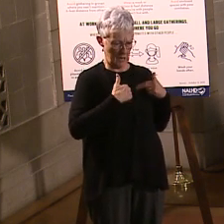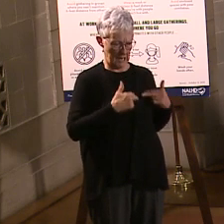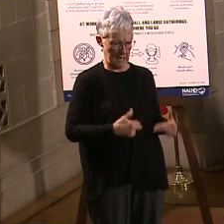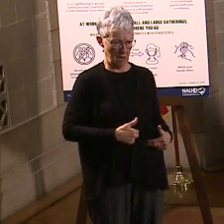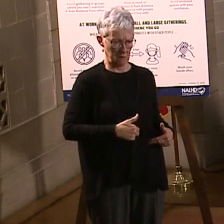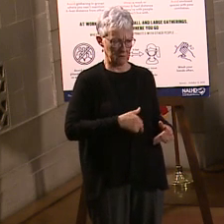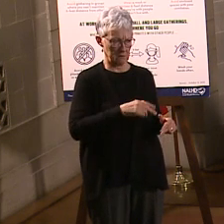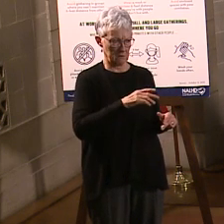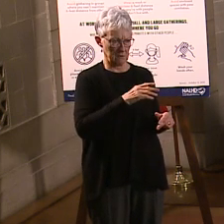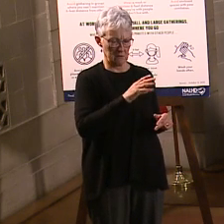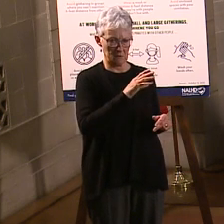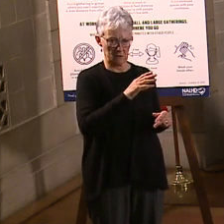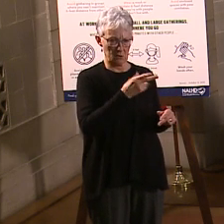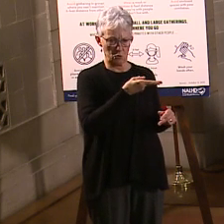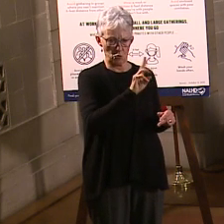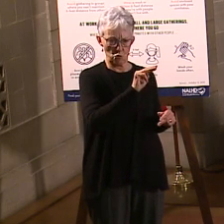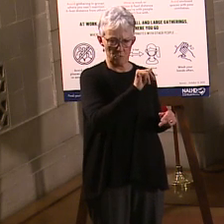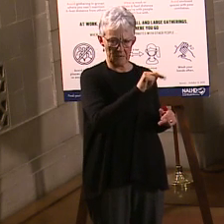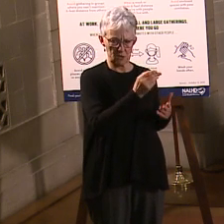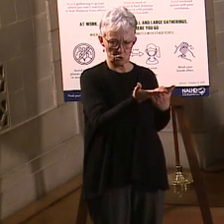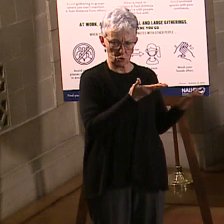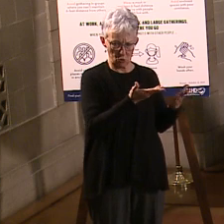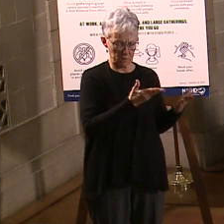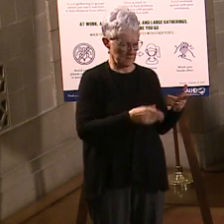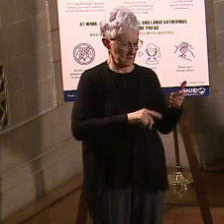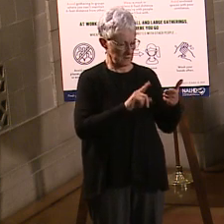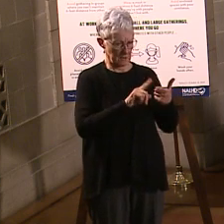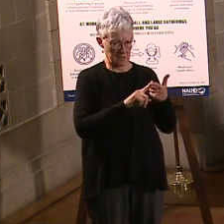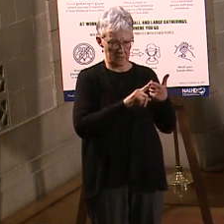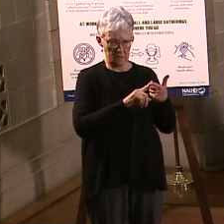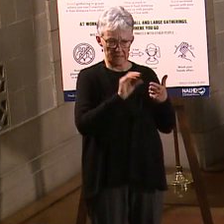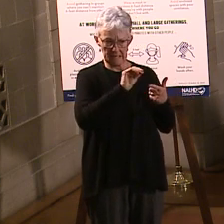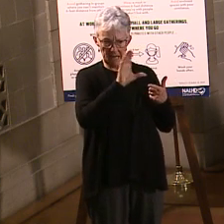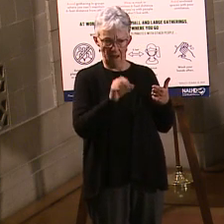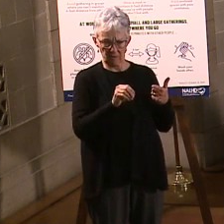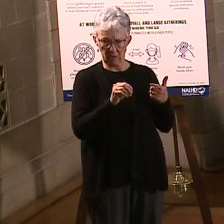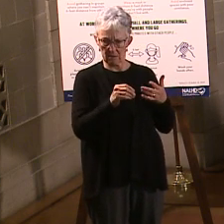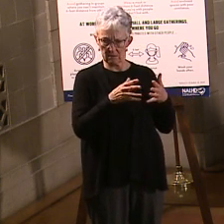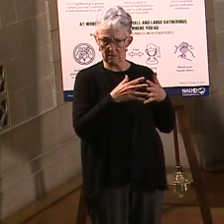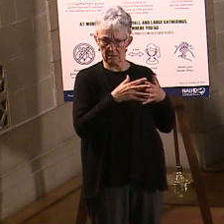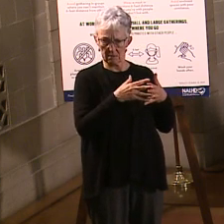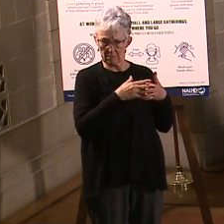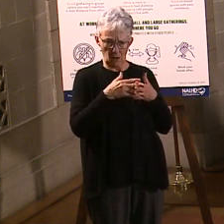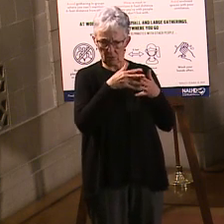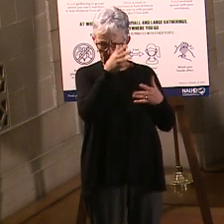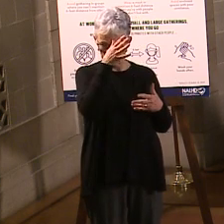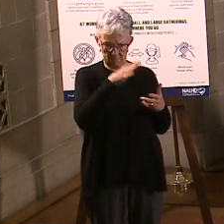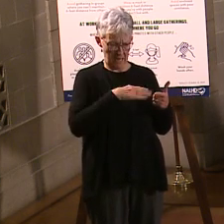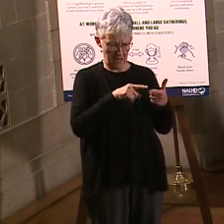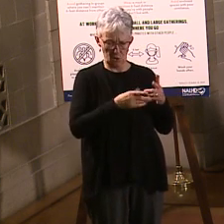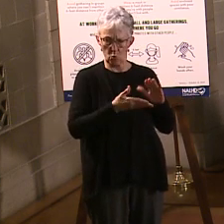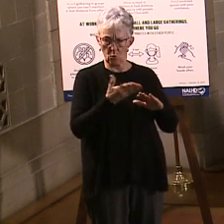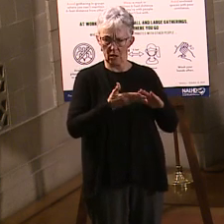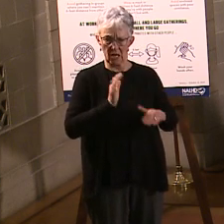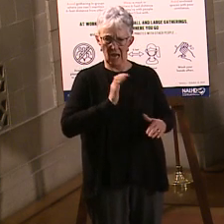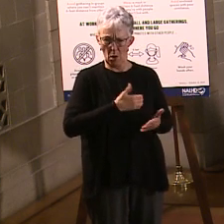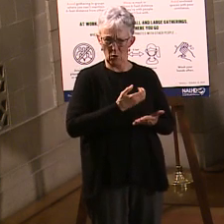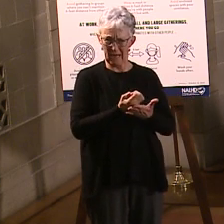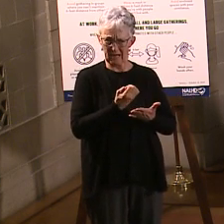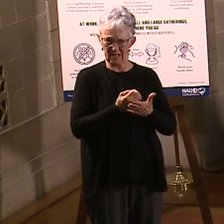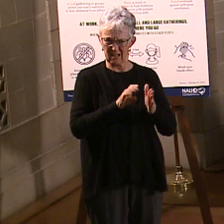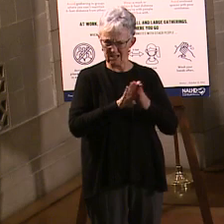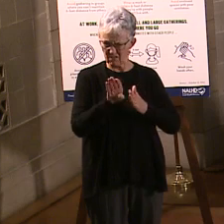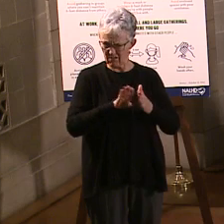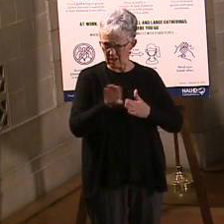an African-American man running Department of Economic Development, one of our most important cabinets to grow the state, a woman in charge of the